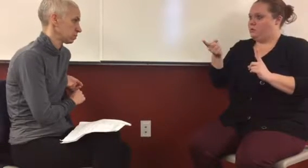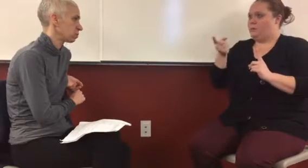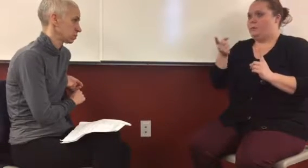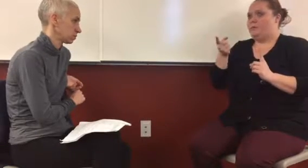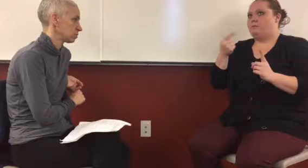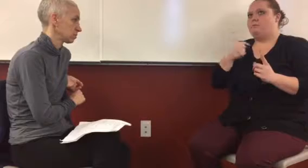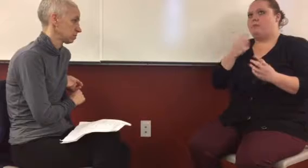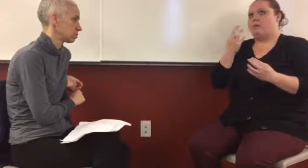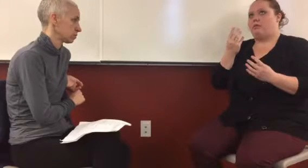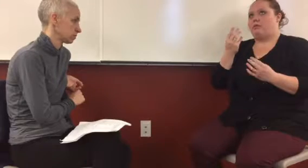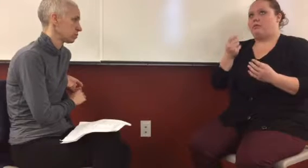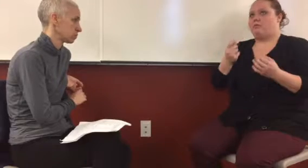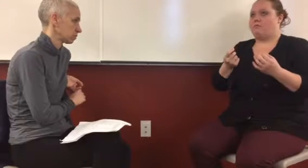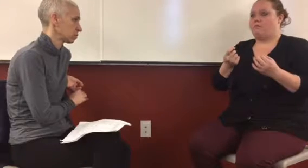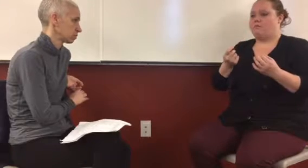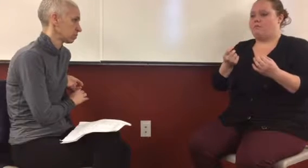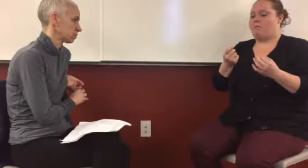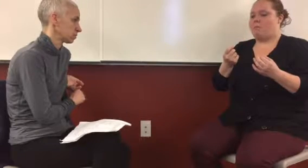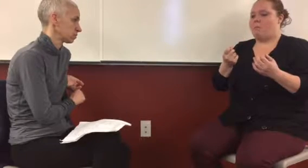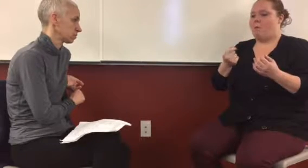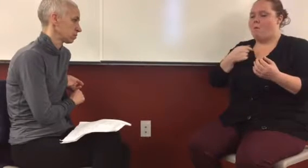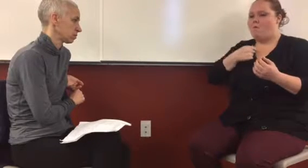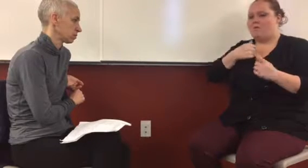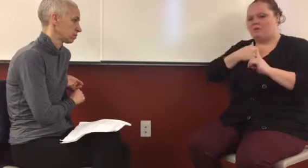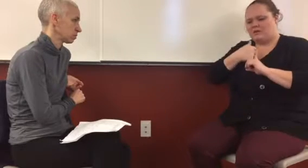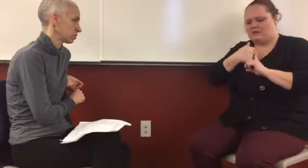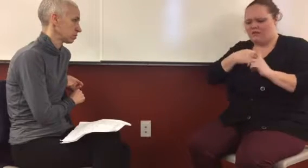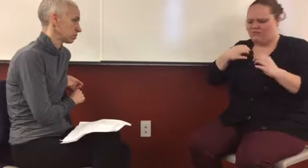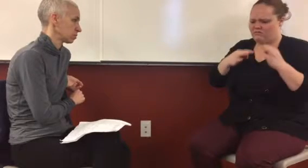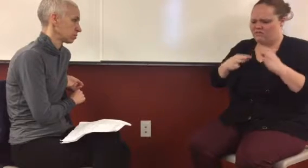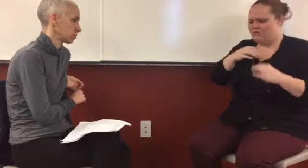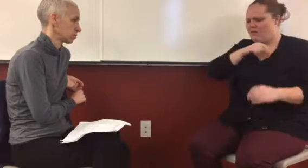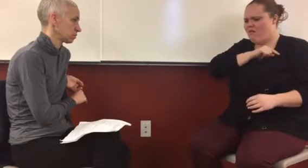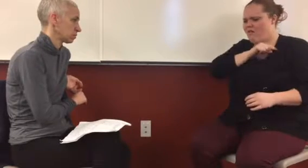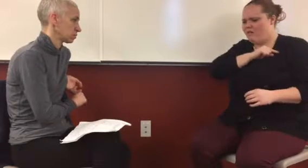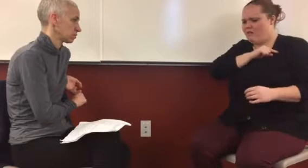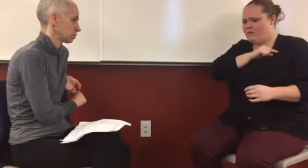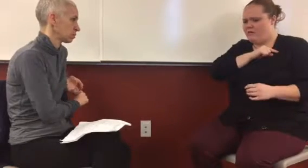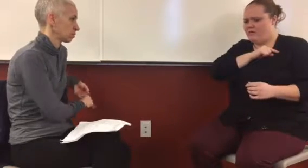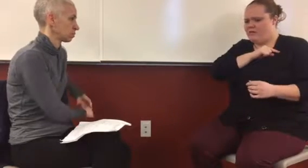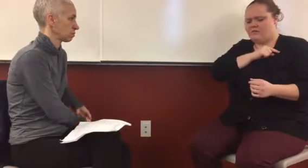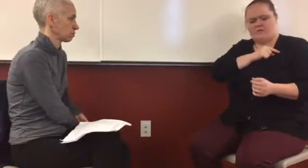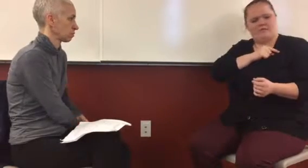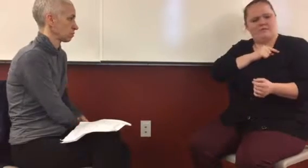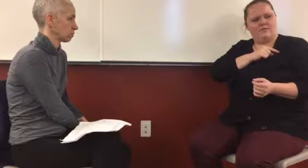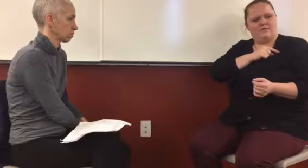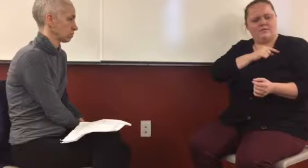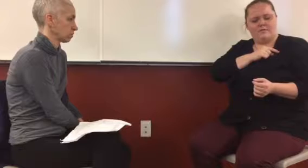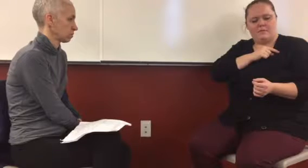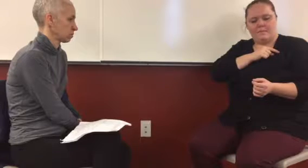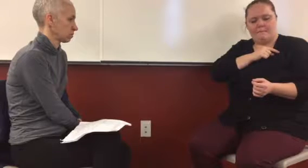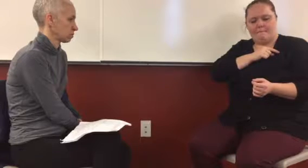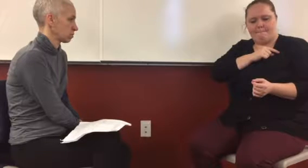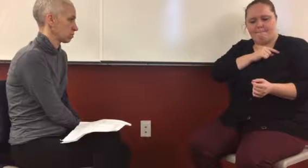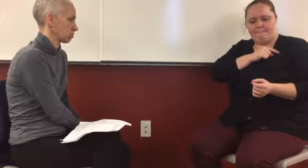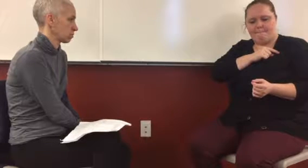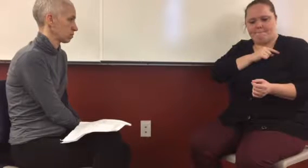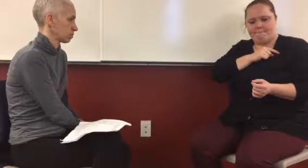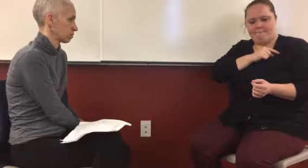that that's right or wrong. Um, I do hear that maybe there's a desire to regulate in